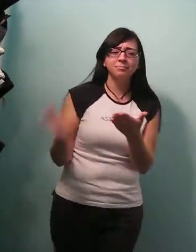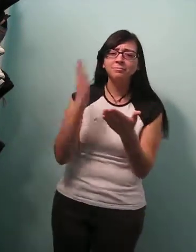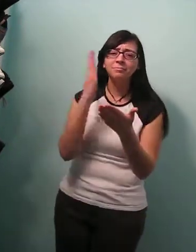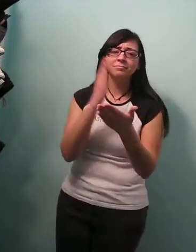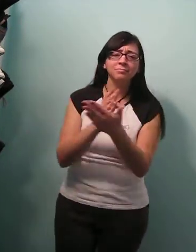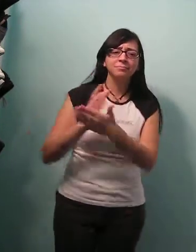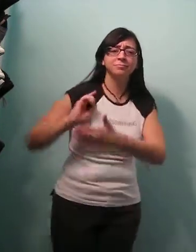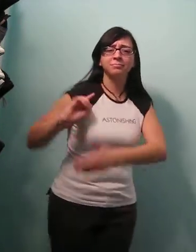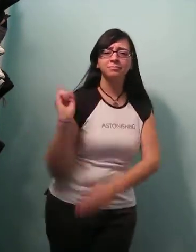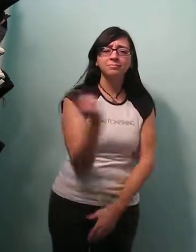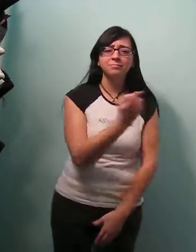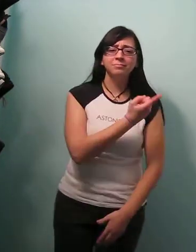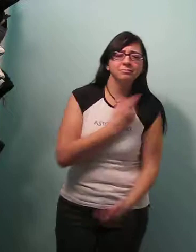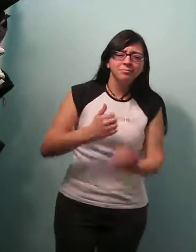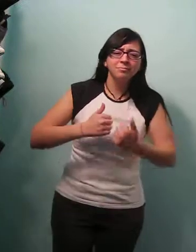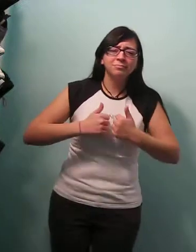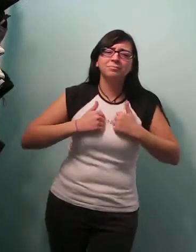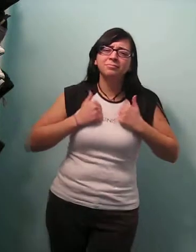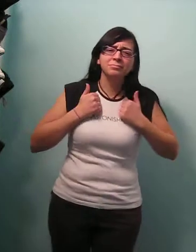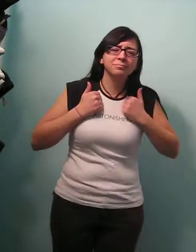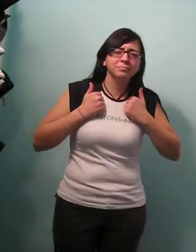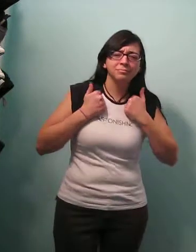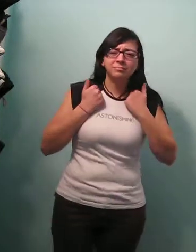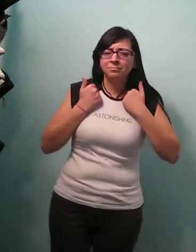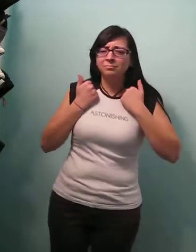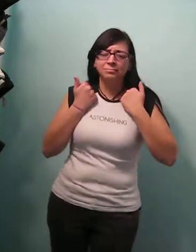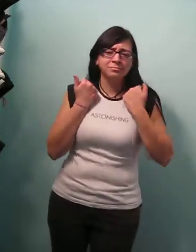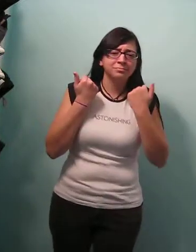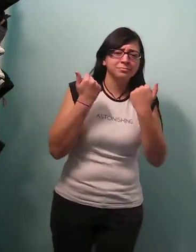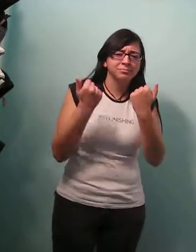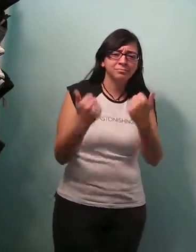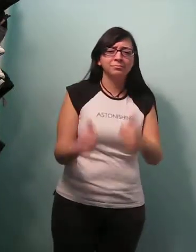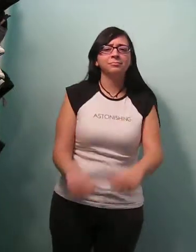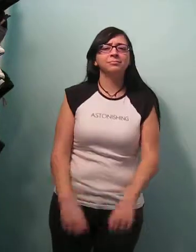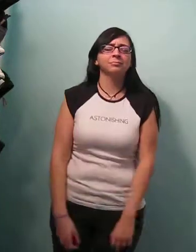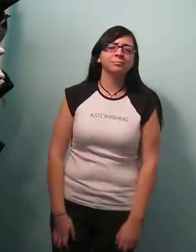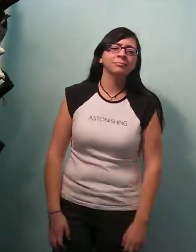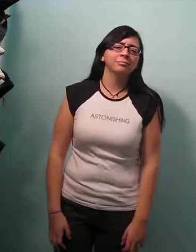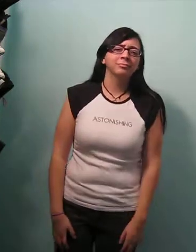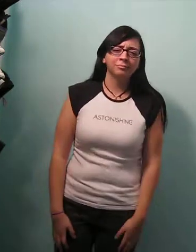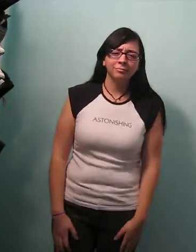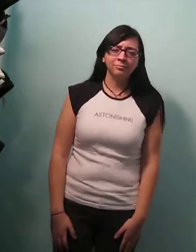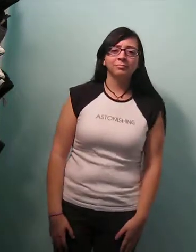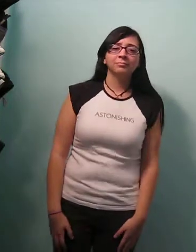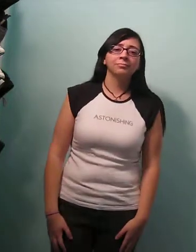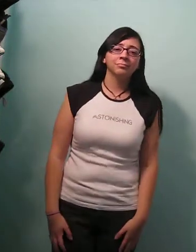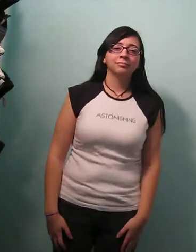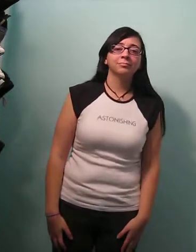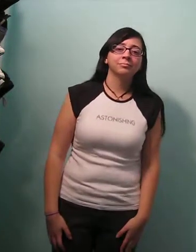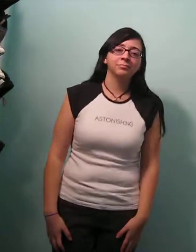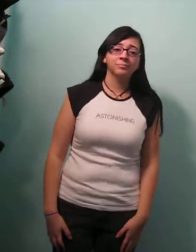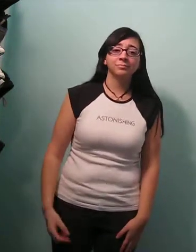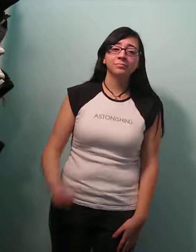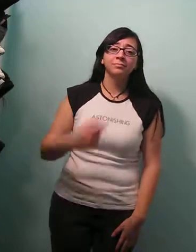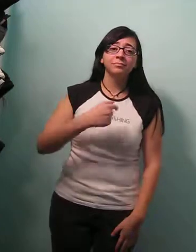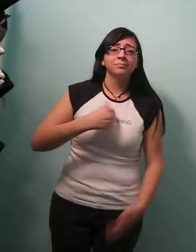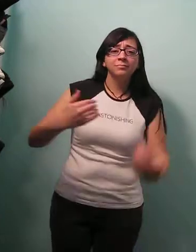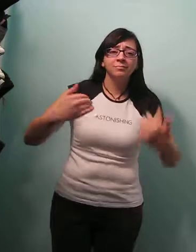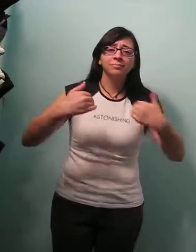Lupins in Sign Language. I've